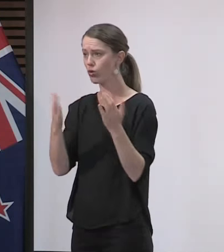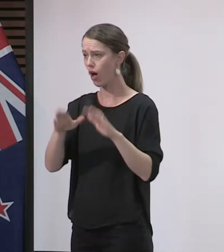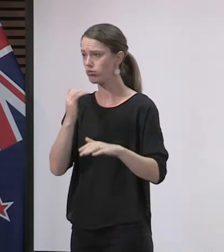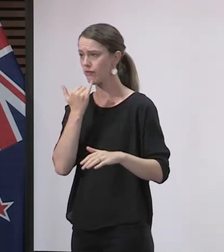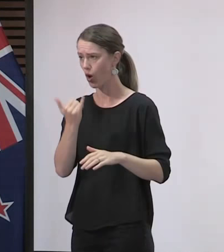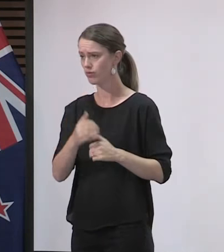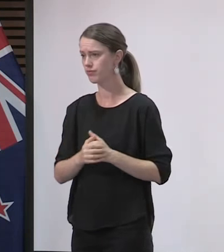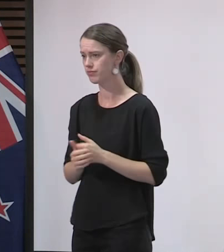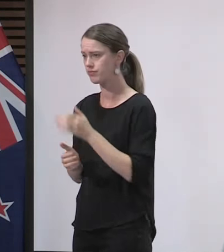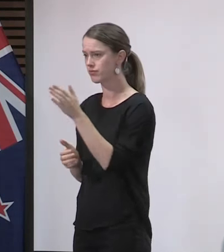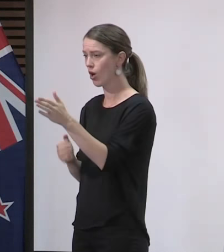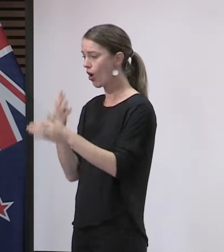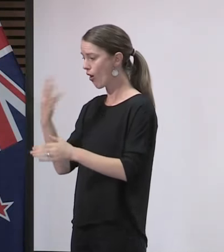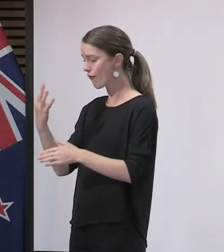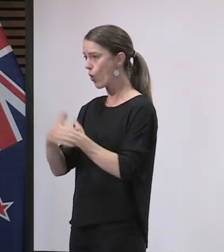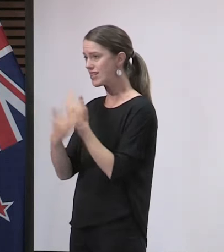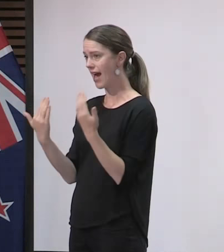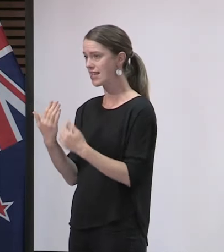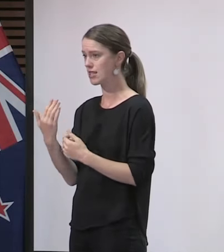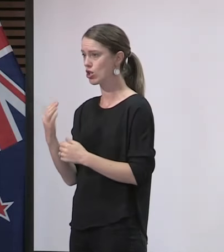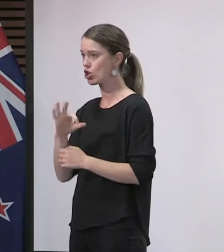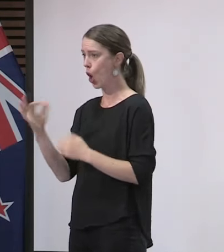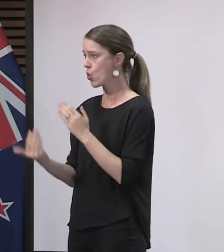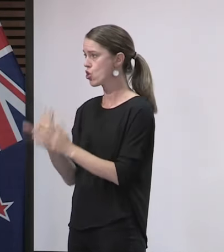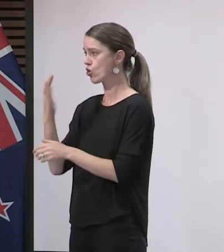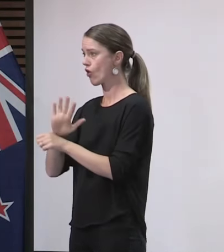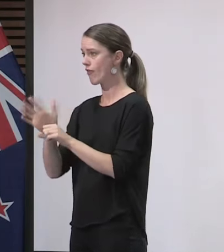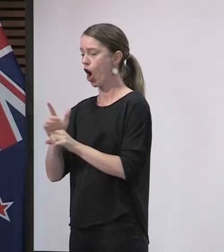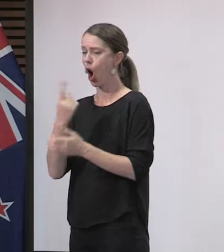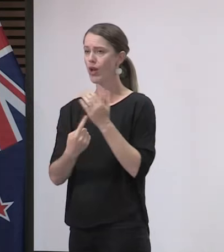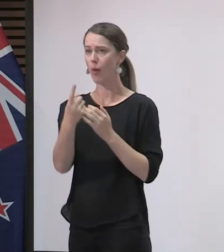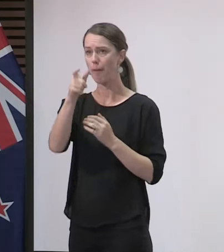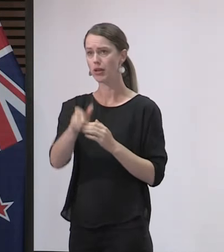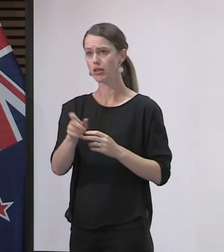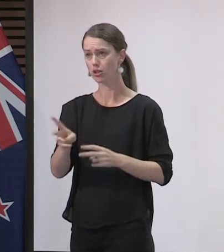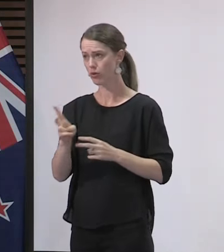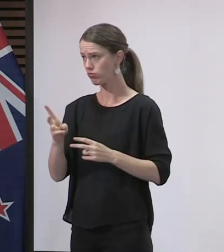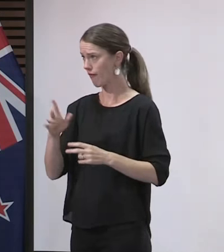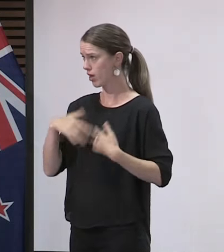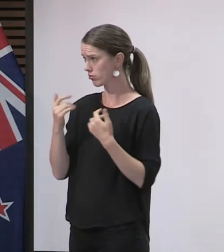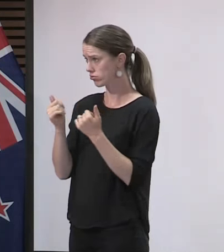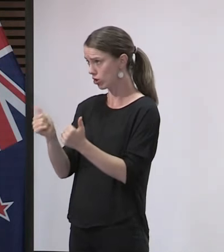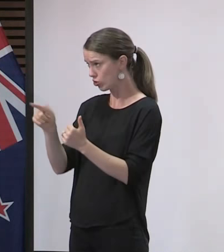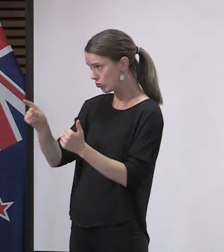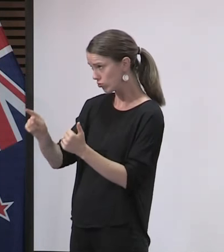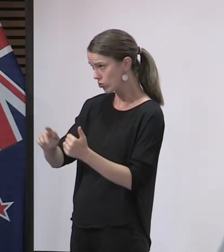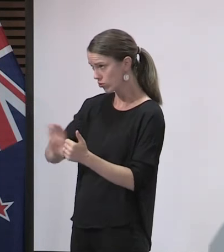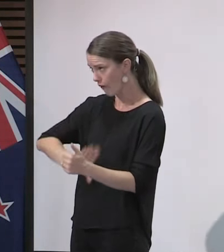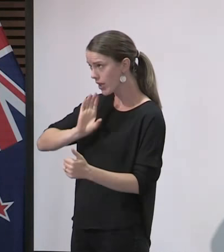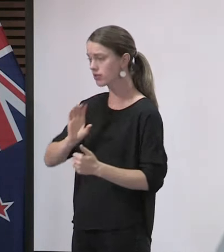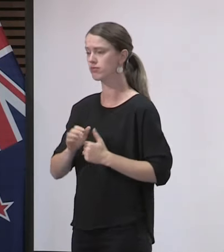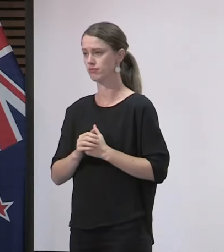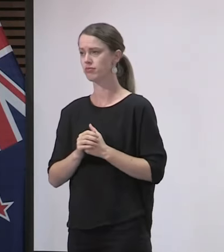Four days running, no new cases, one patient in the hospital, it all sounds pretty promising. How are you feeling? It is very promising, and